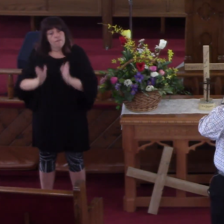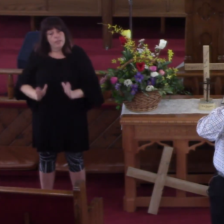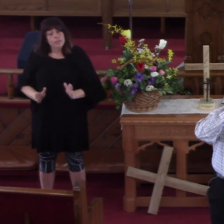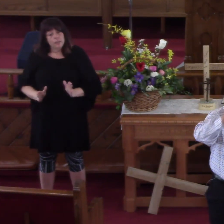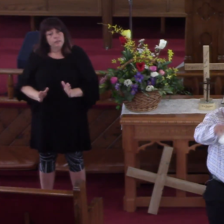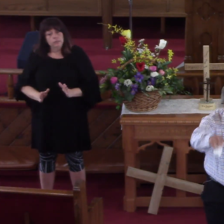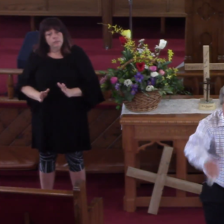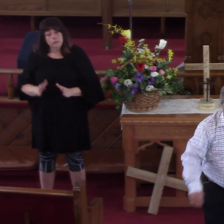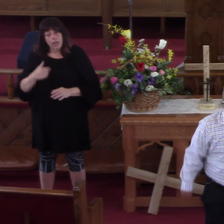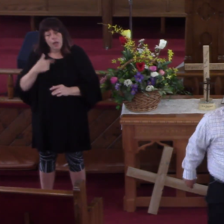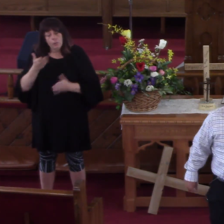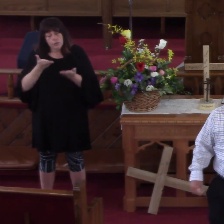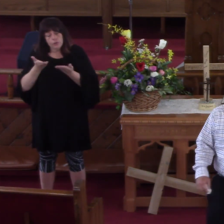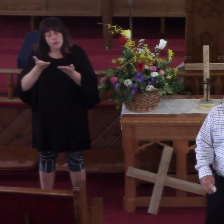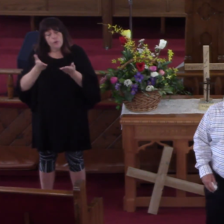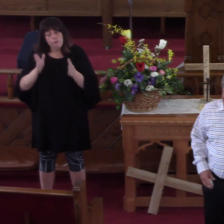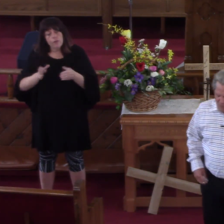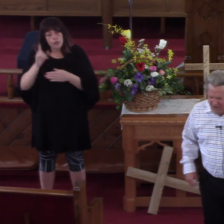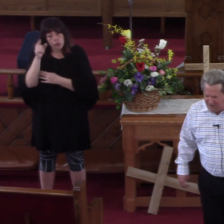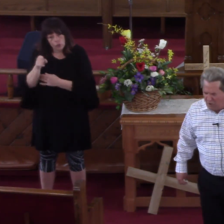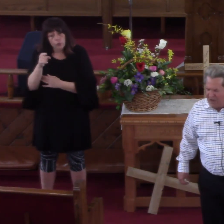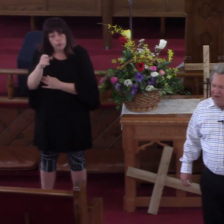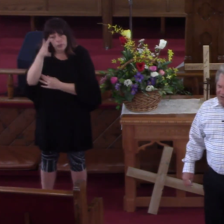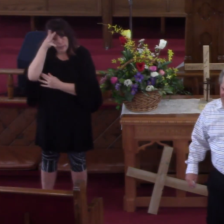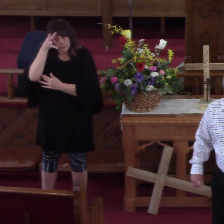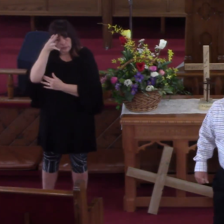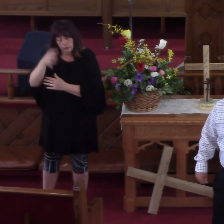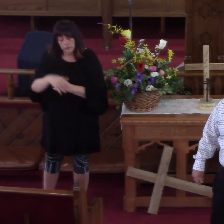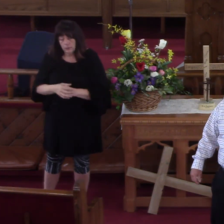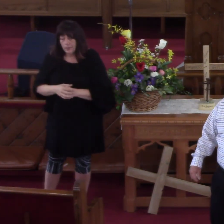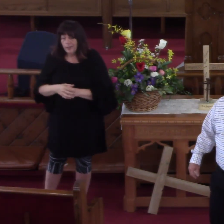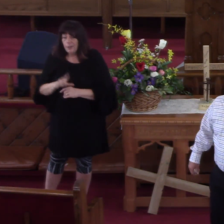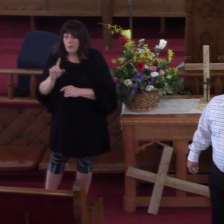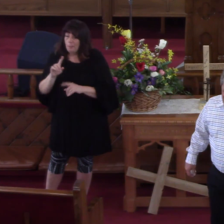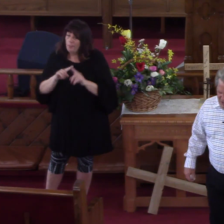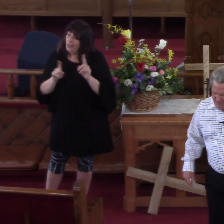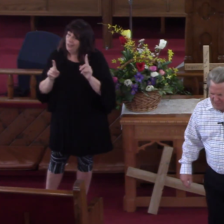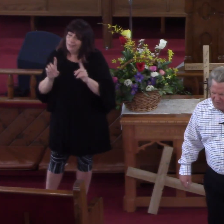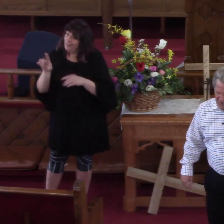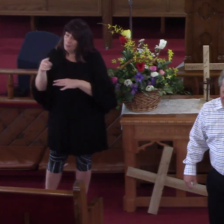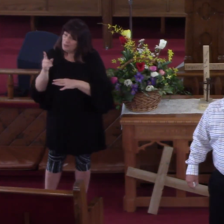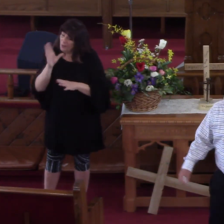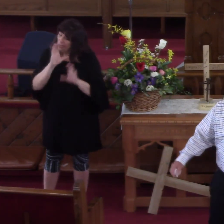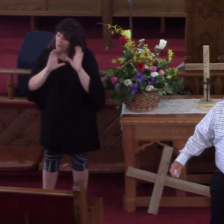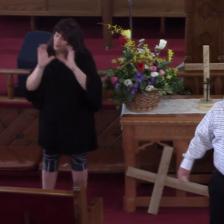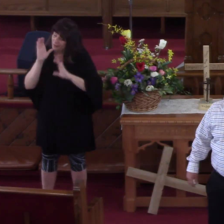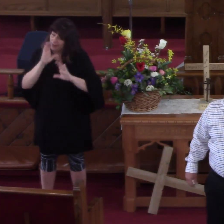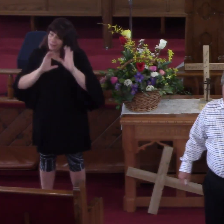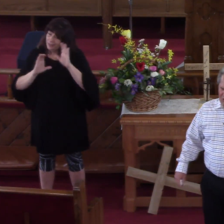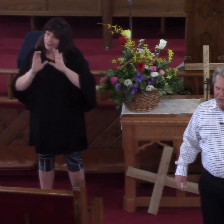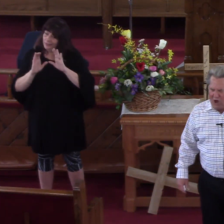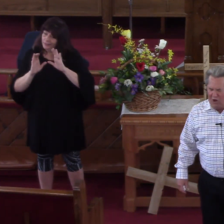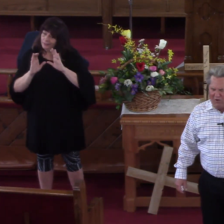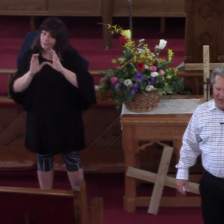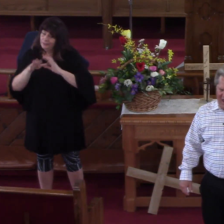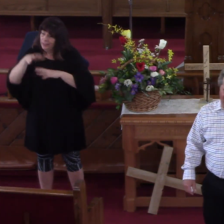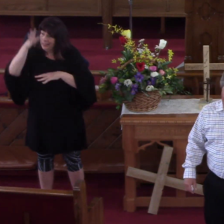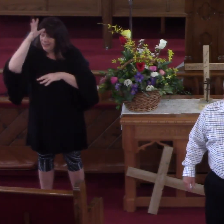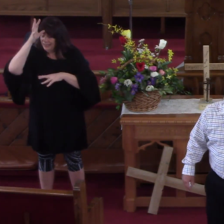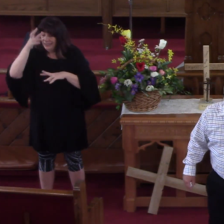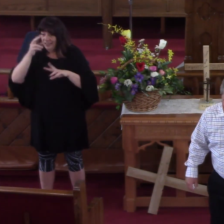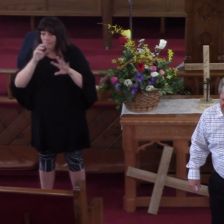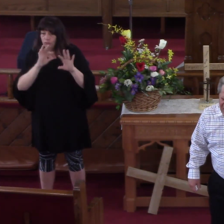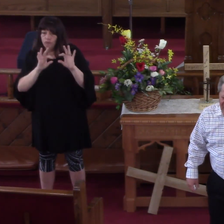there was one that was looking out, my friend, no doubt. They realized that their son was gone